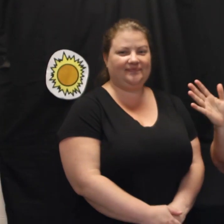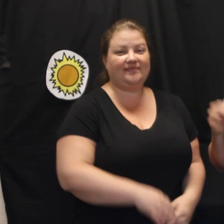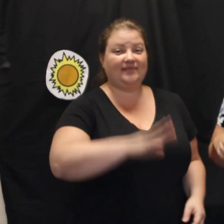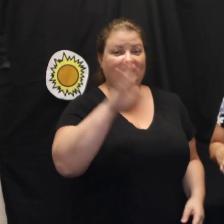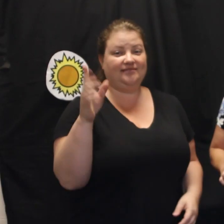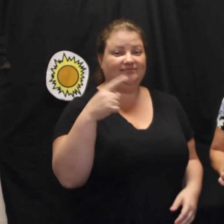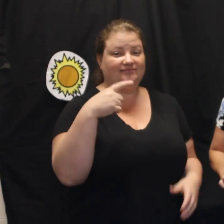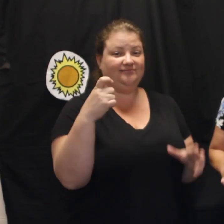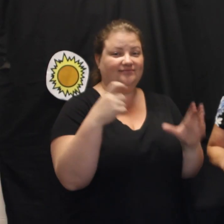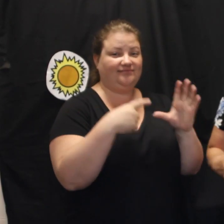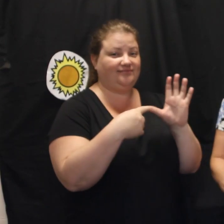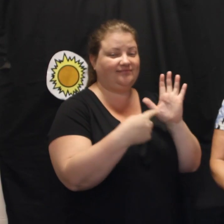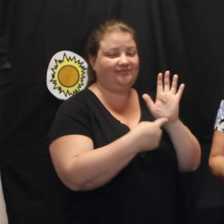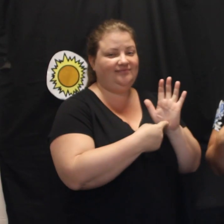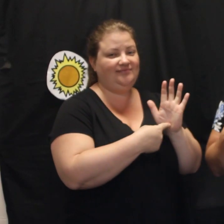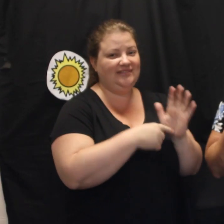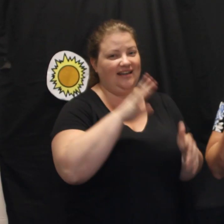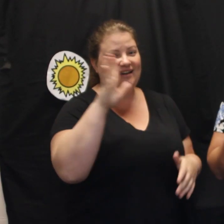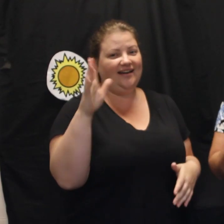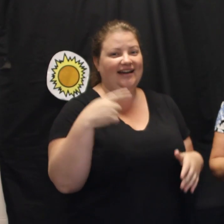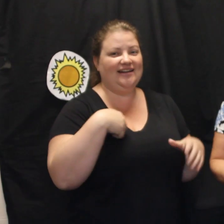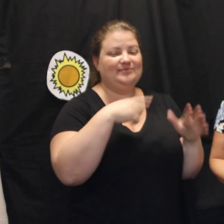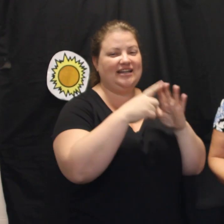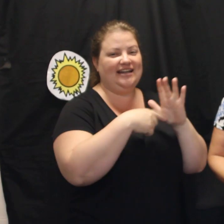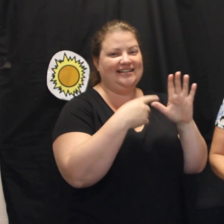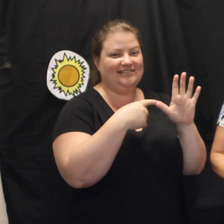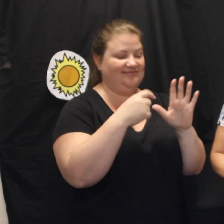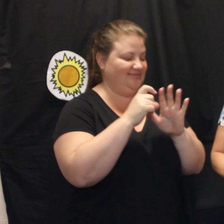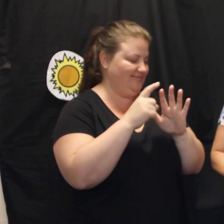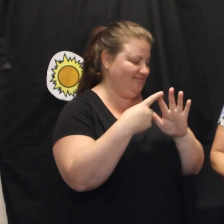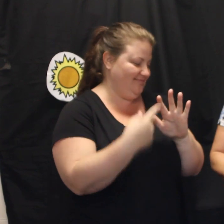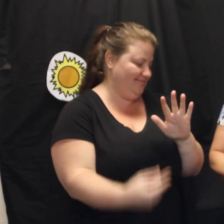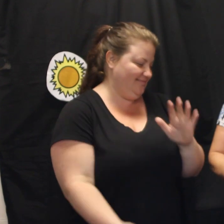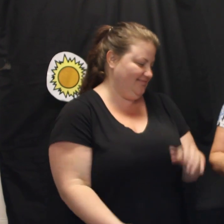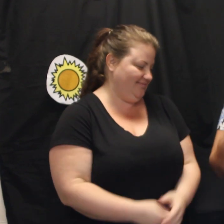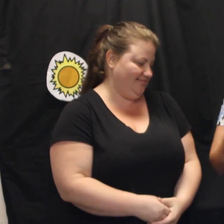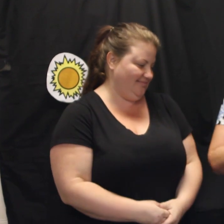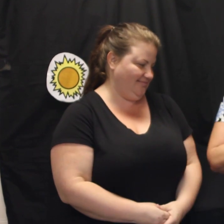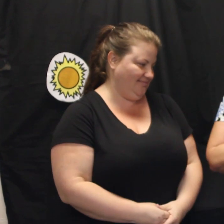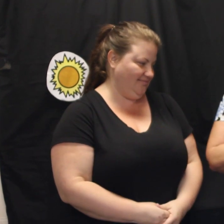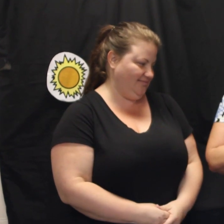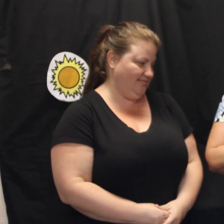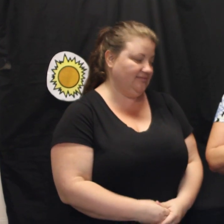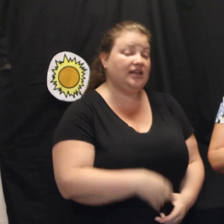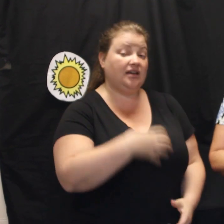Hi, I'm Kat. Hi, I'm Jade. I have more to say.